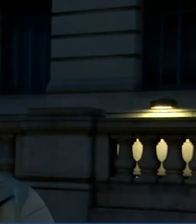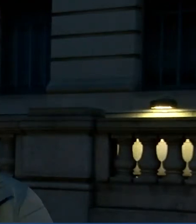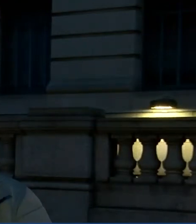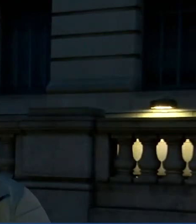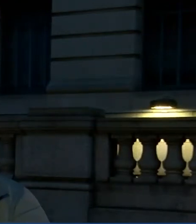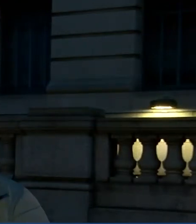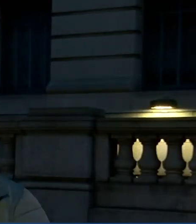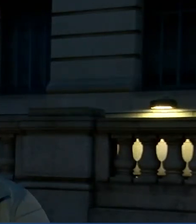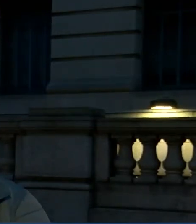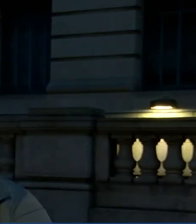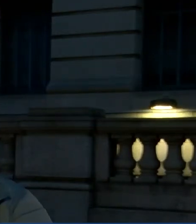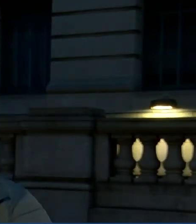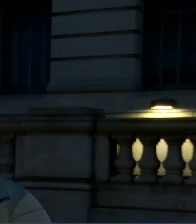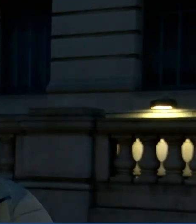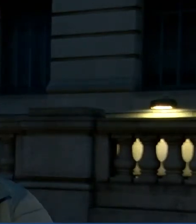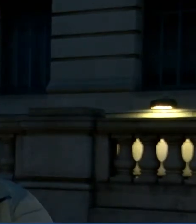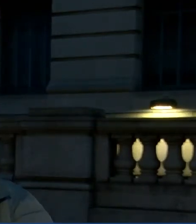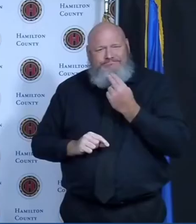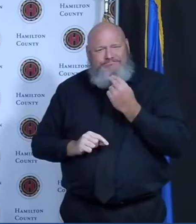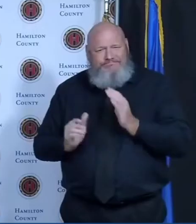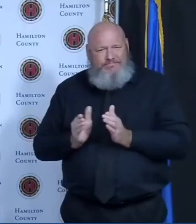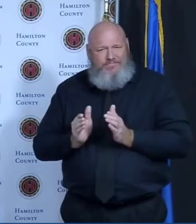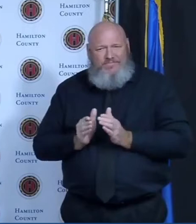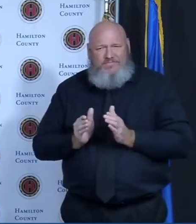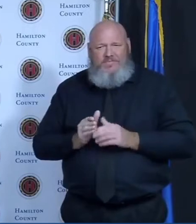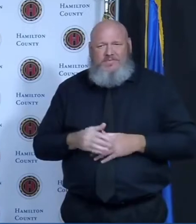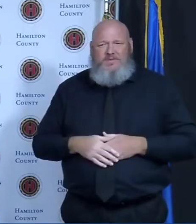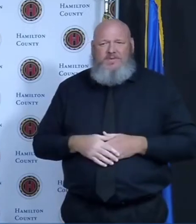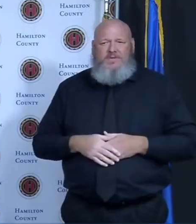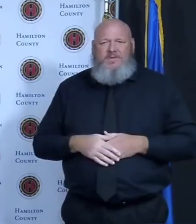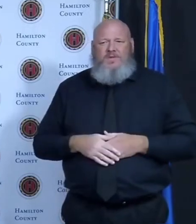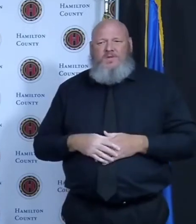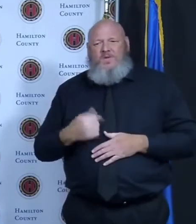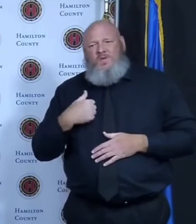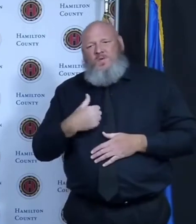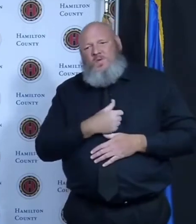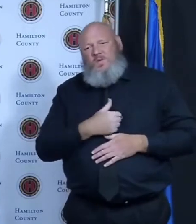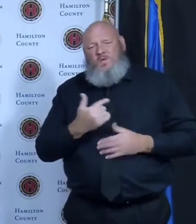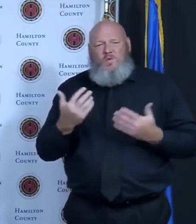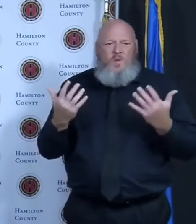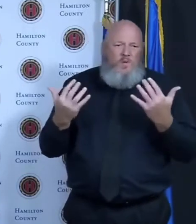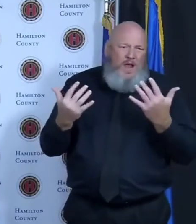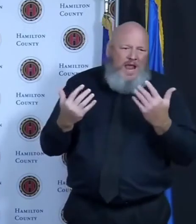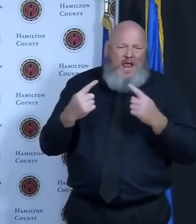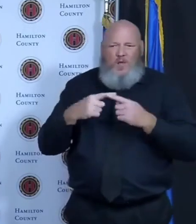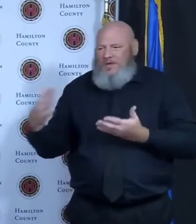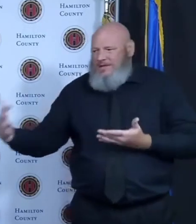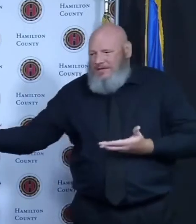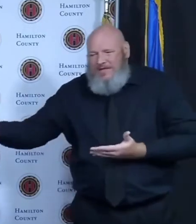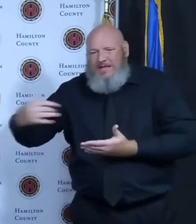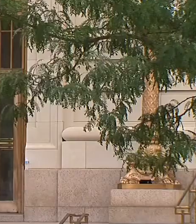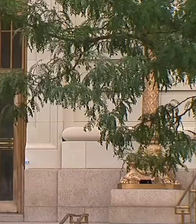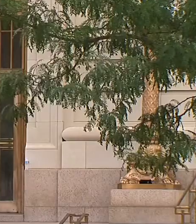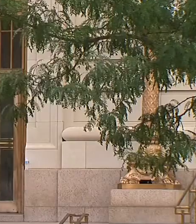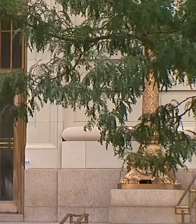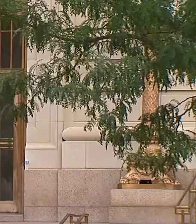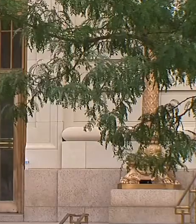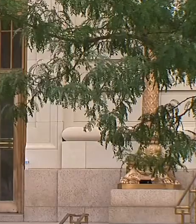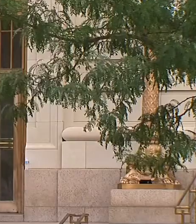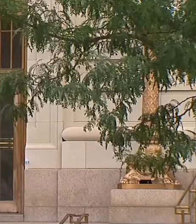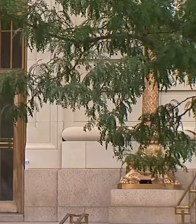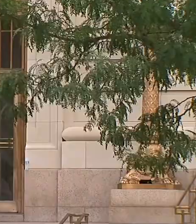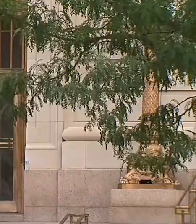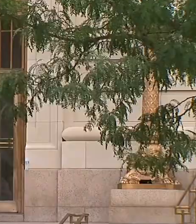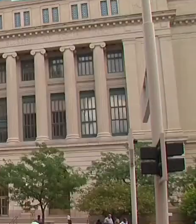domino effect of COVID-19. We know that the hit is coming. We just haven't seen it in full yet. As of